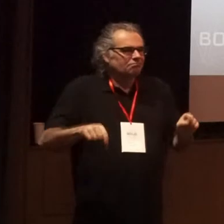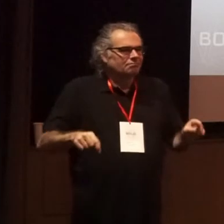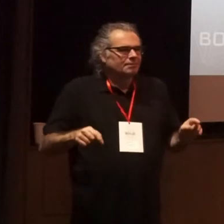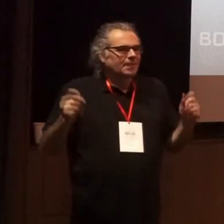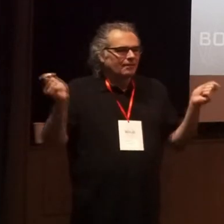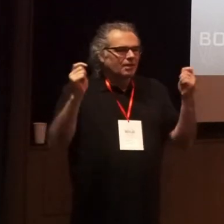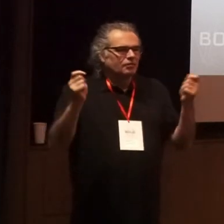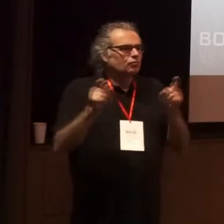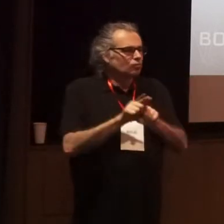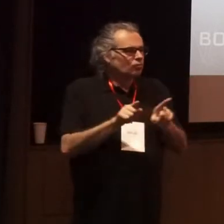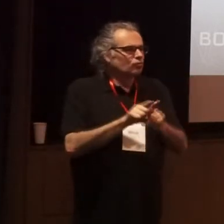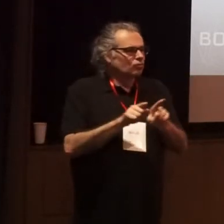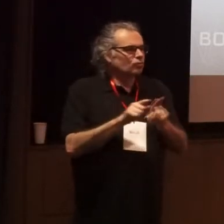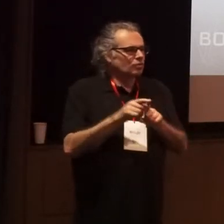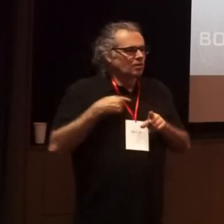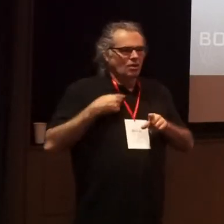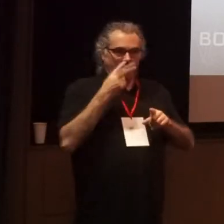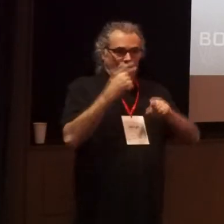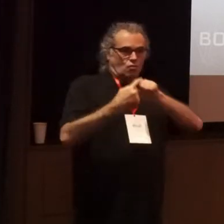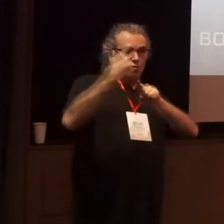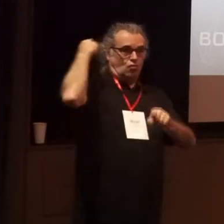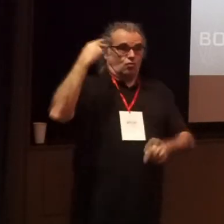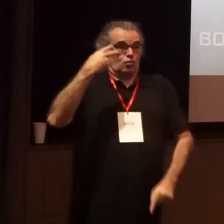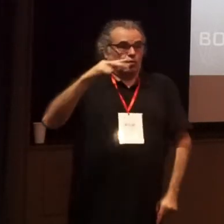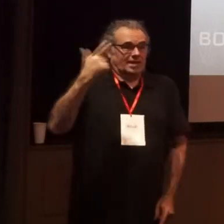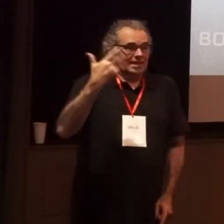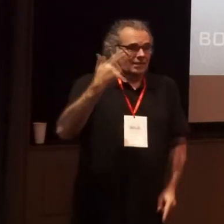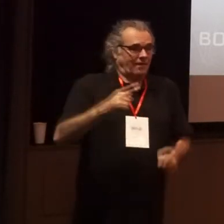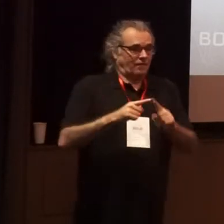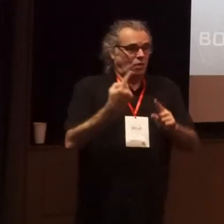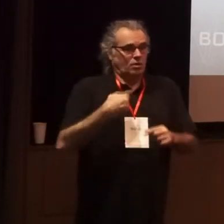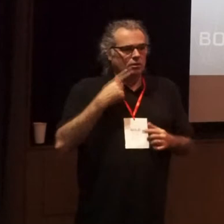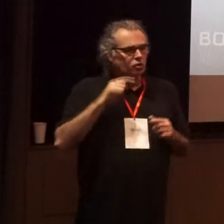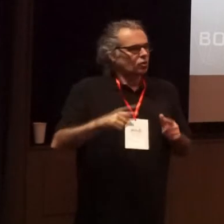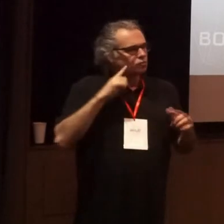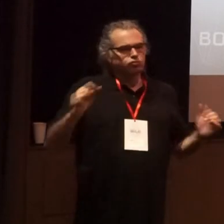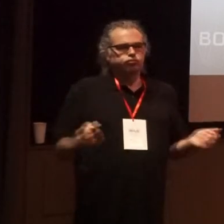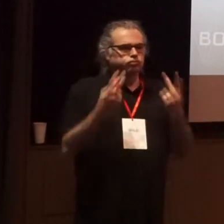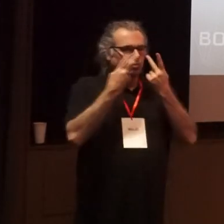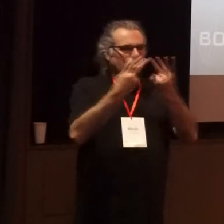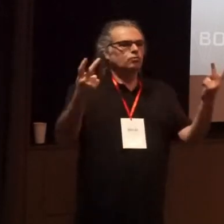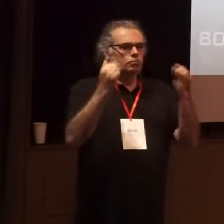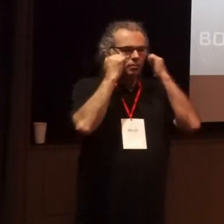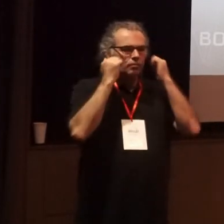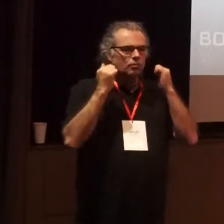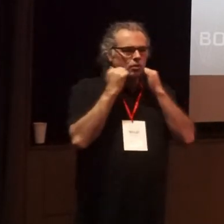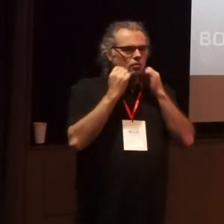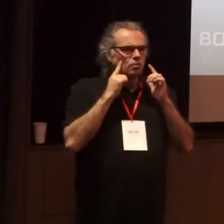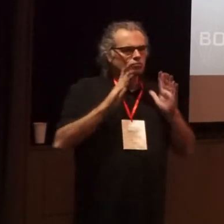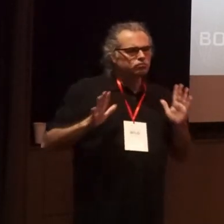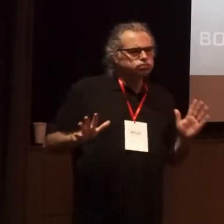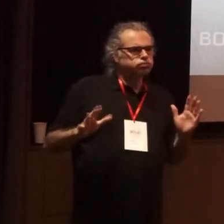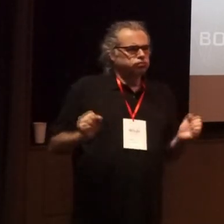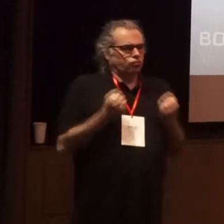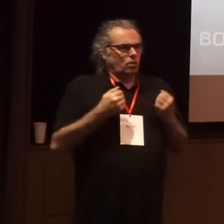sure that like its inaugural predecessor in 2017 this one powerfully illustrates the magnificent strength